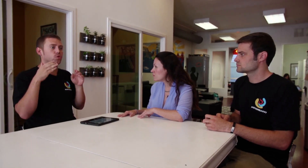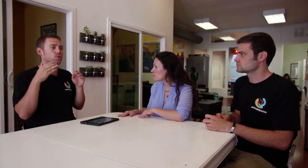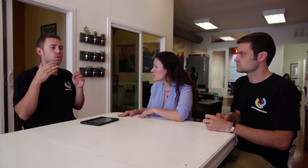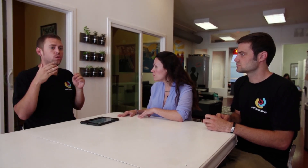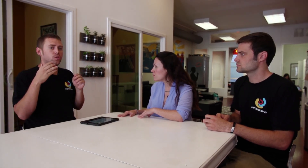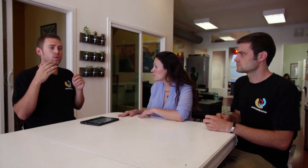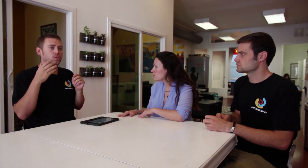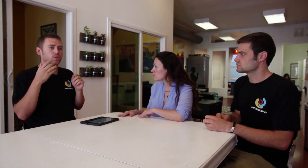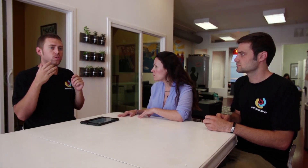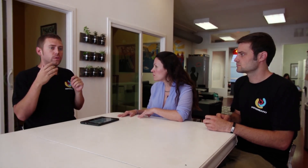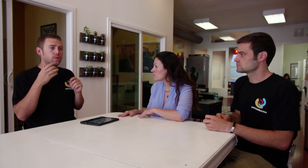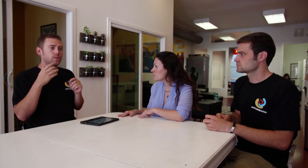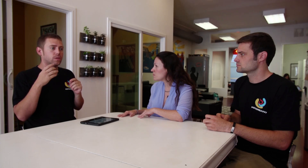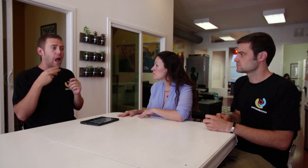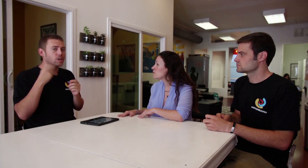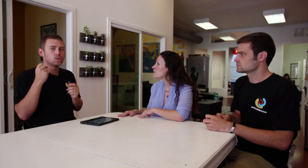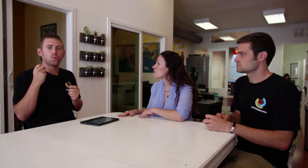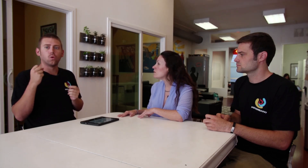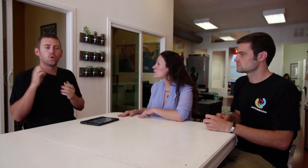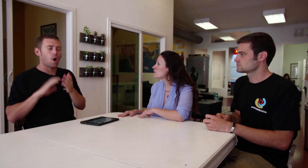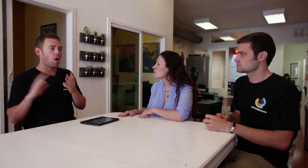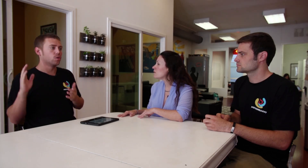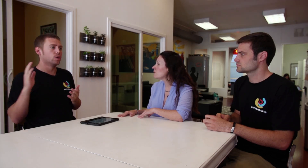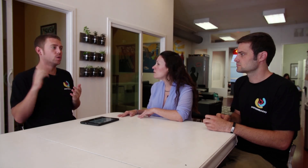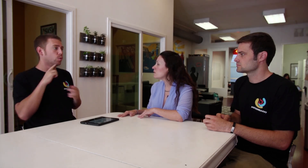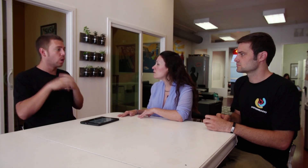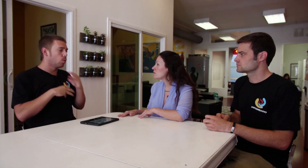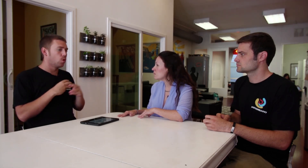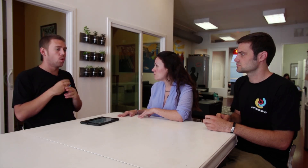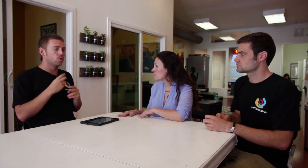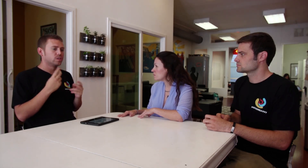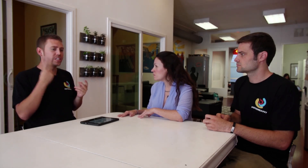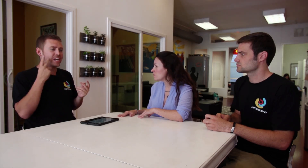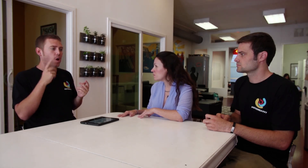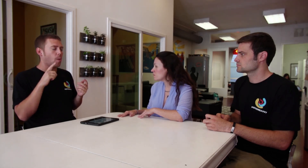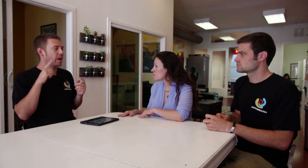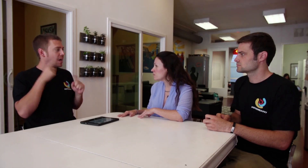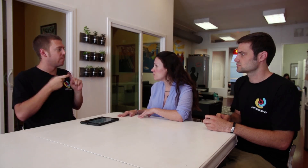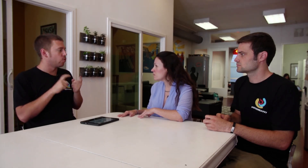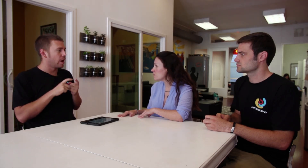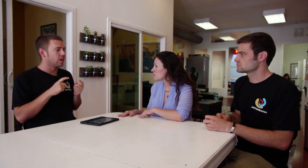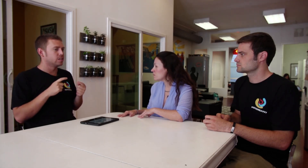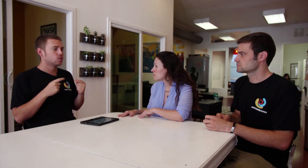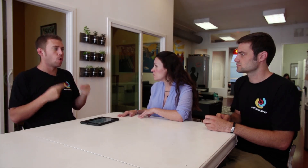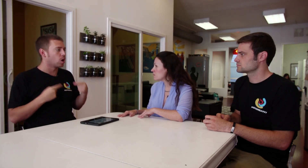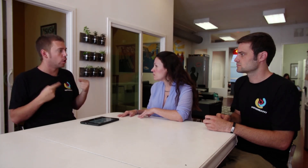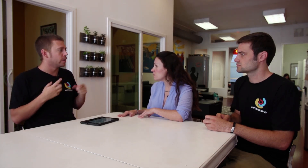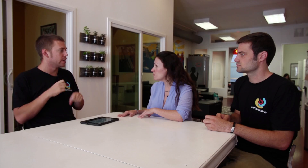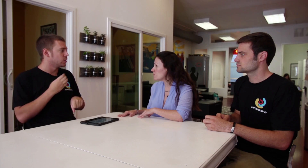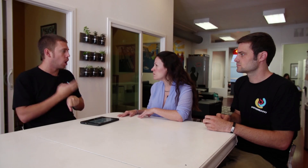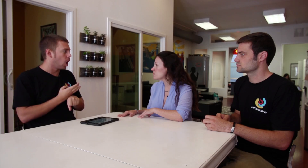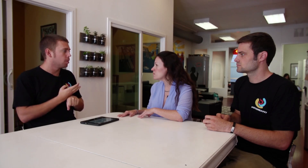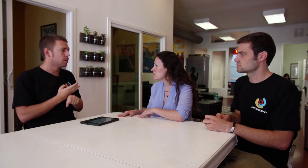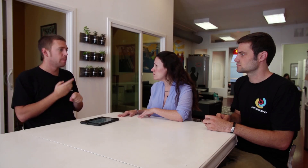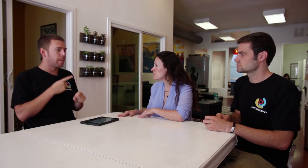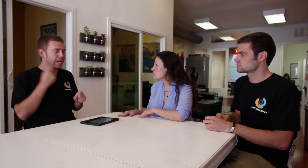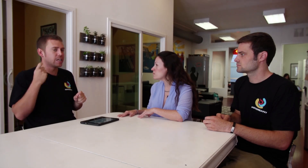high school, college, real world, seeing all my deaf friends struggling to get jobs mainly